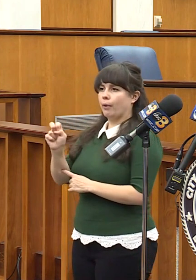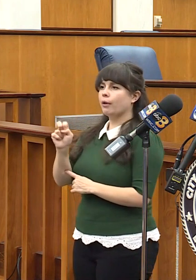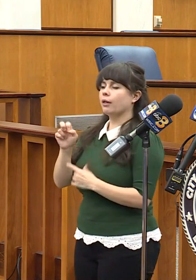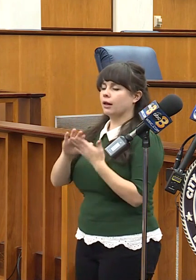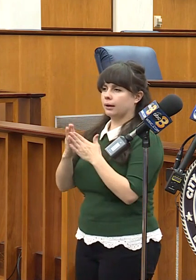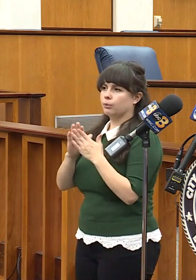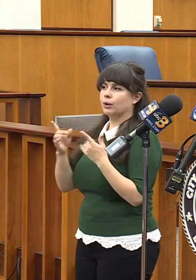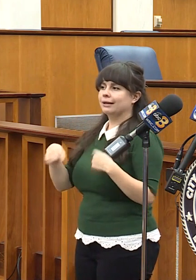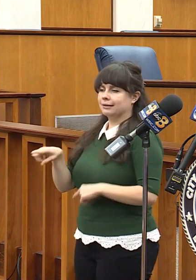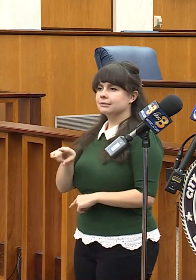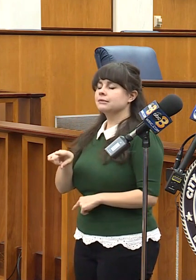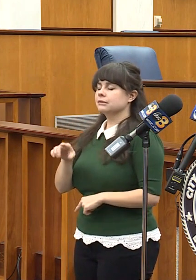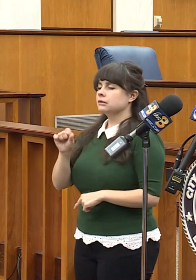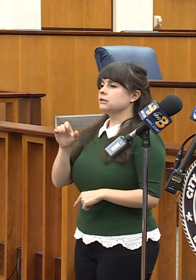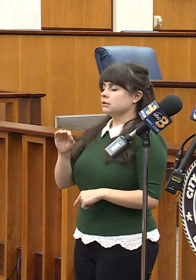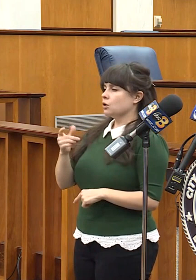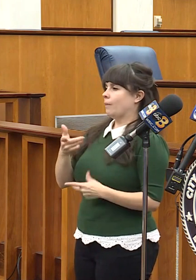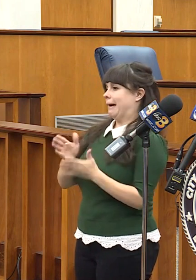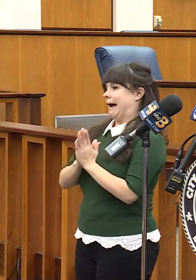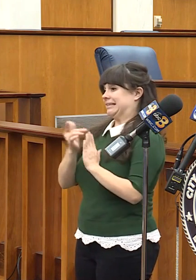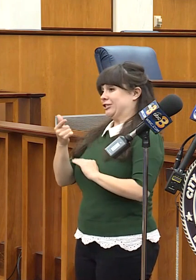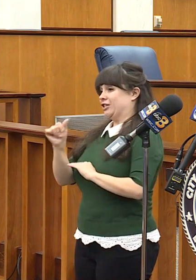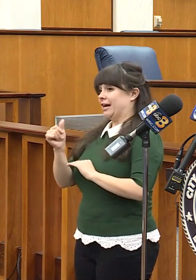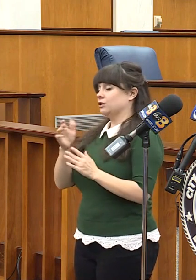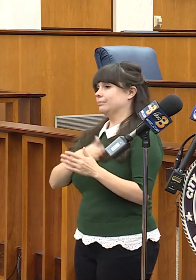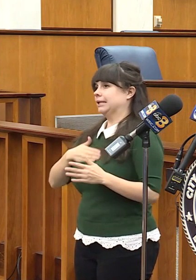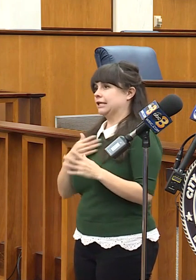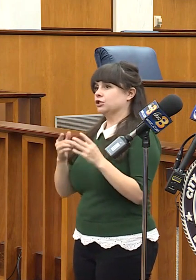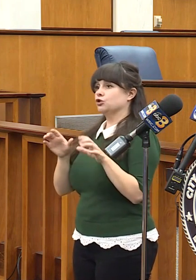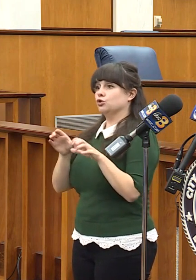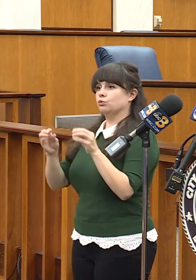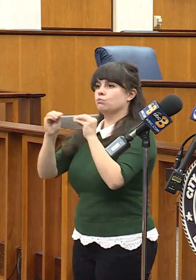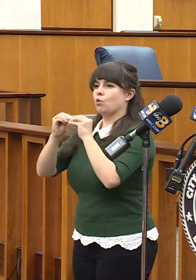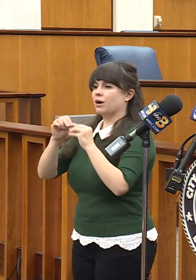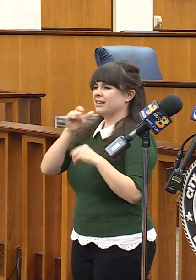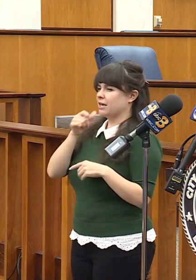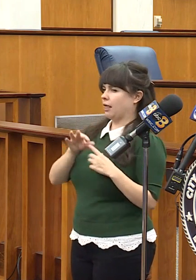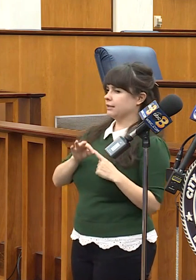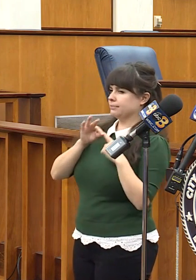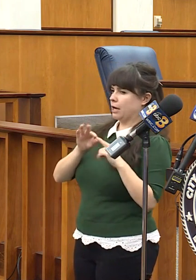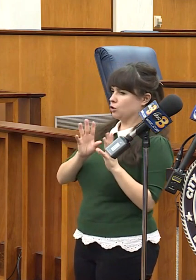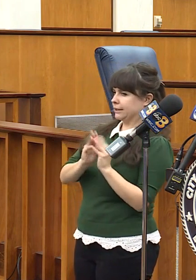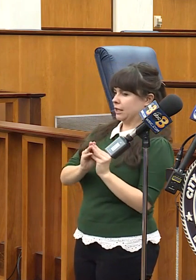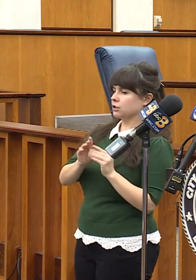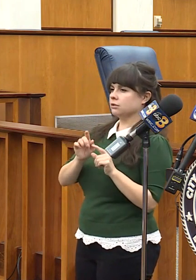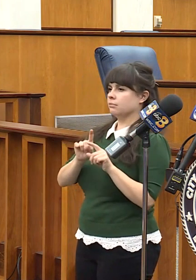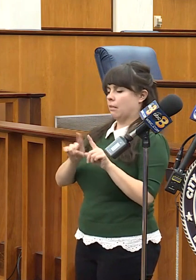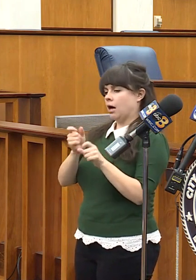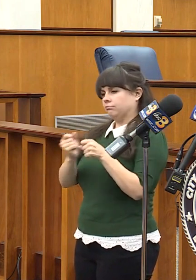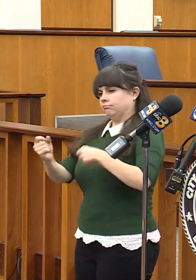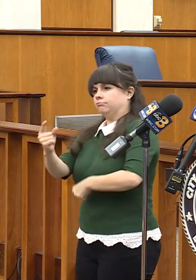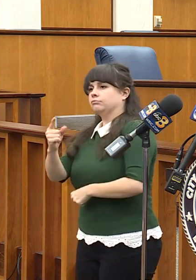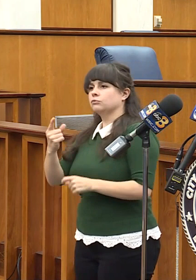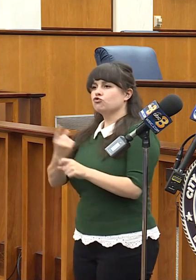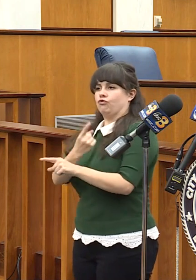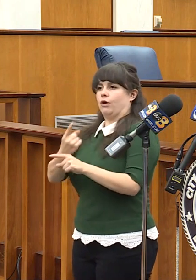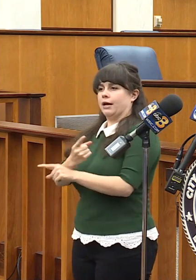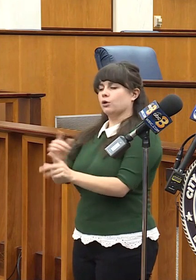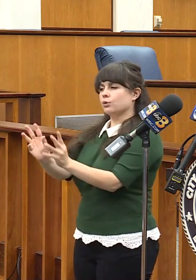do even more in the upcoming session, not the special session, but the upcoming regular session. And when it comes to